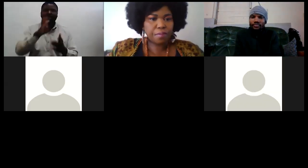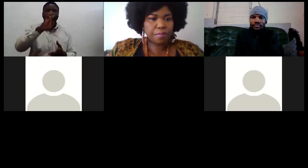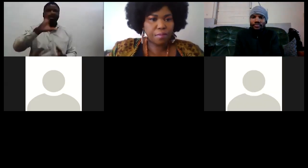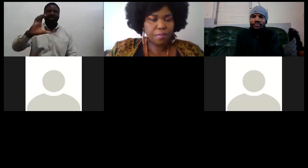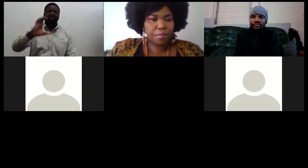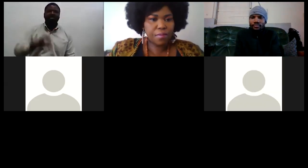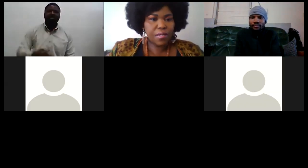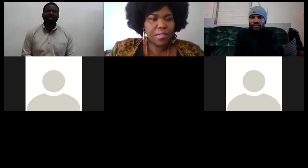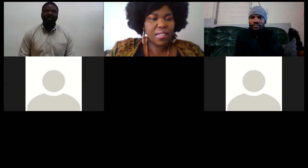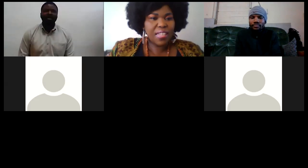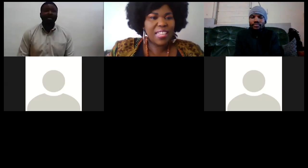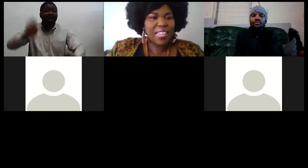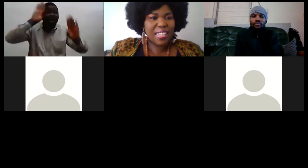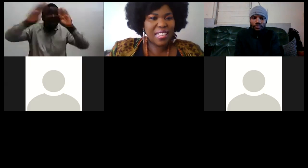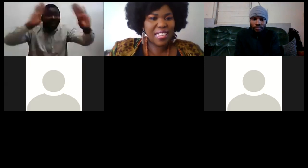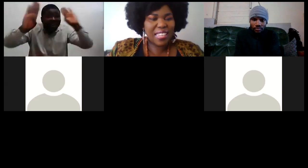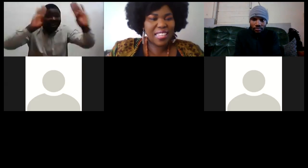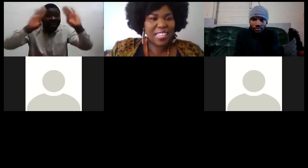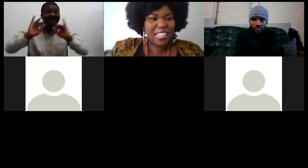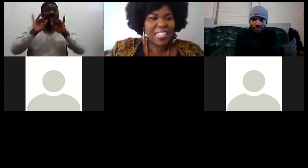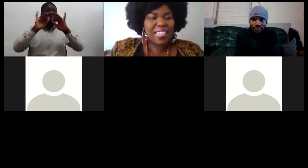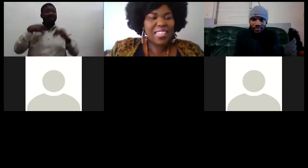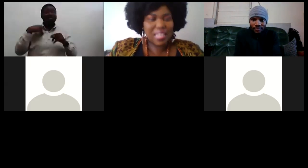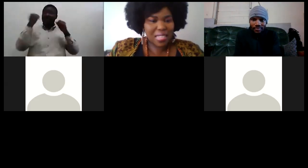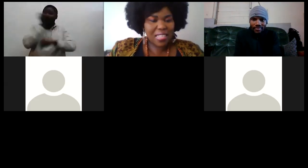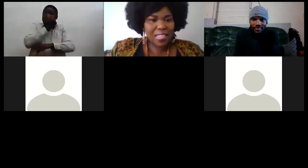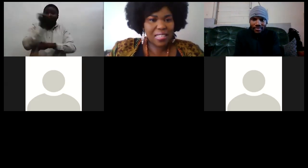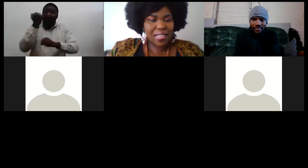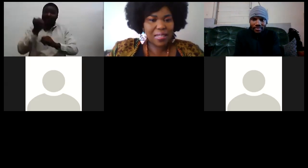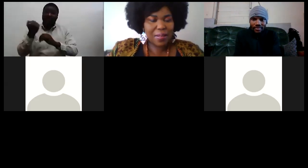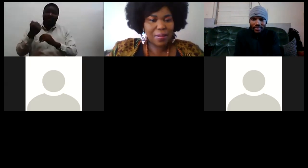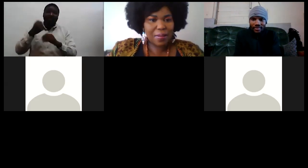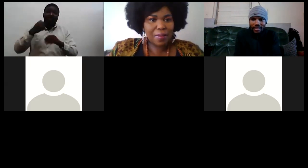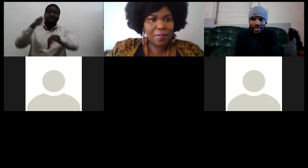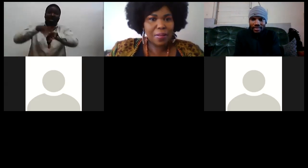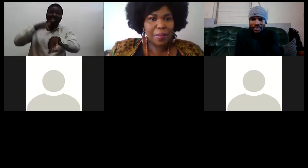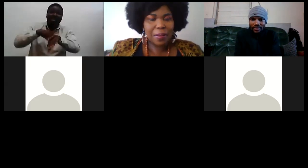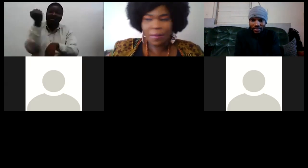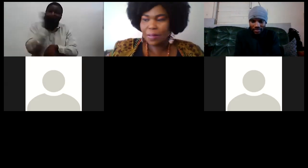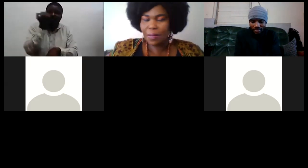hello everyone sorry i got in so late i was i double booked myself